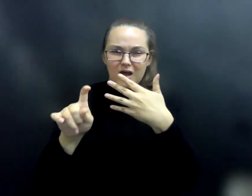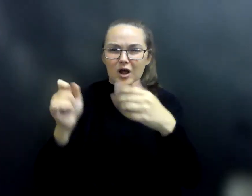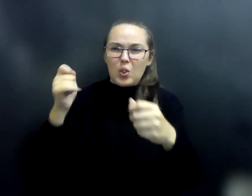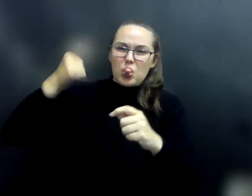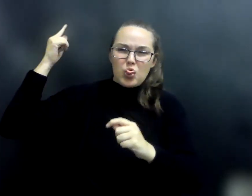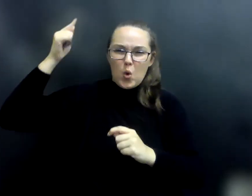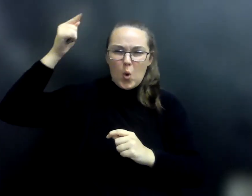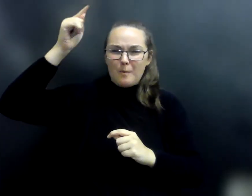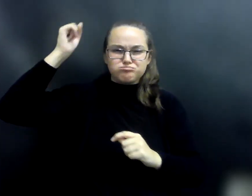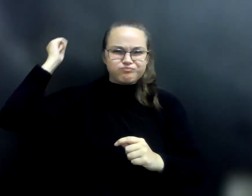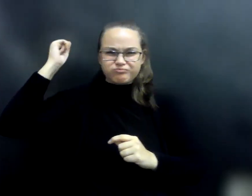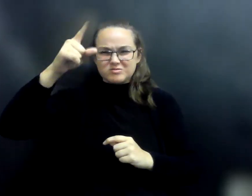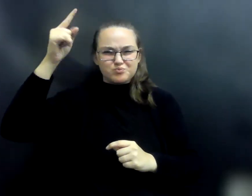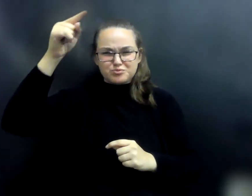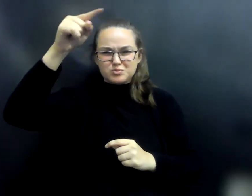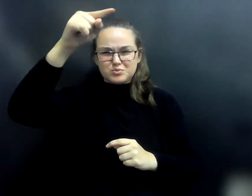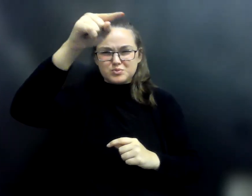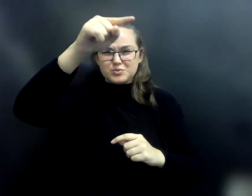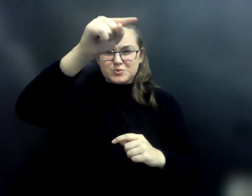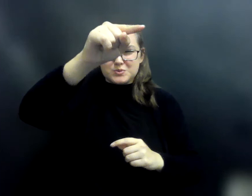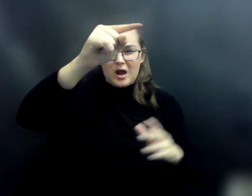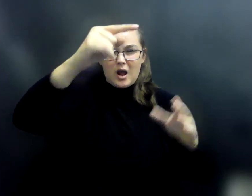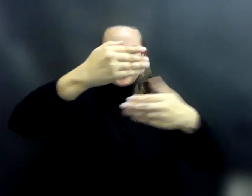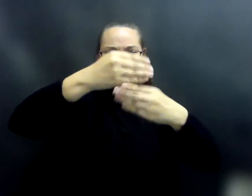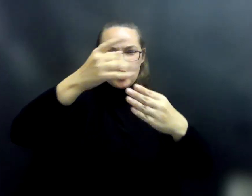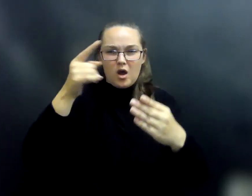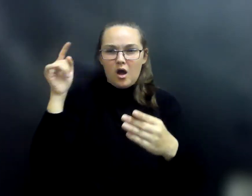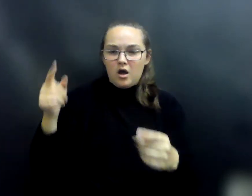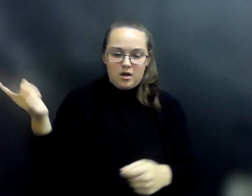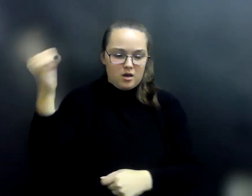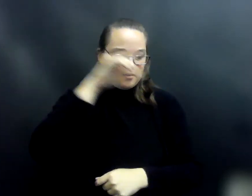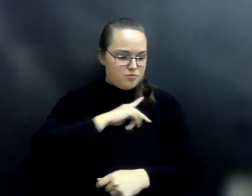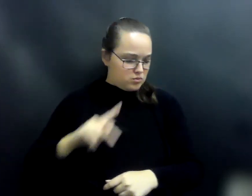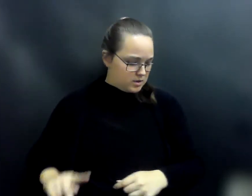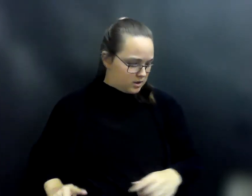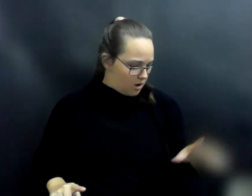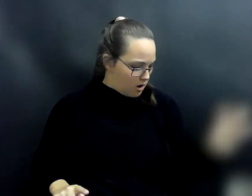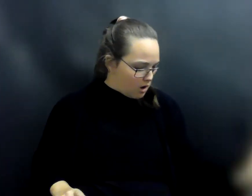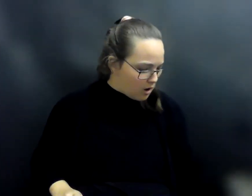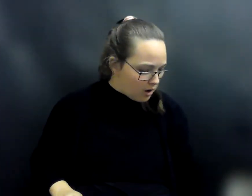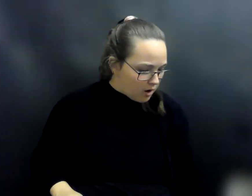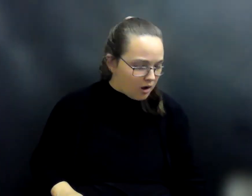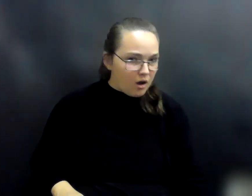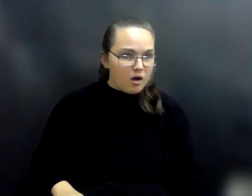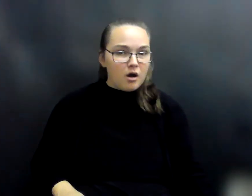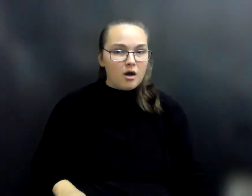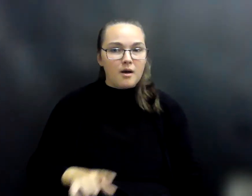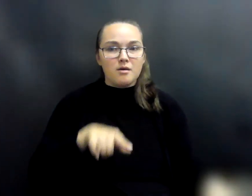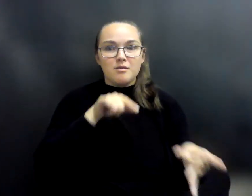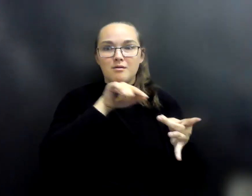the window of the great hall. It landed next to the prince, and when he bent to pick it up, the ring turned back